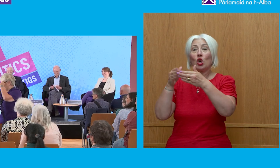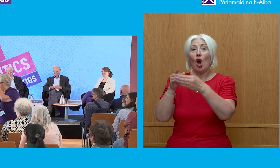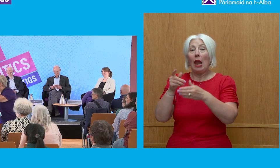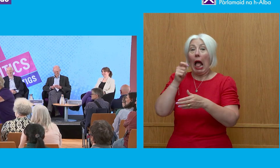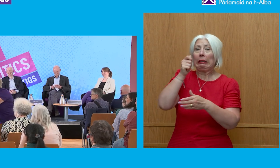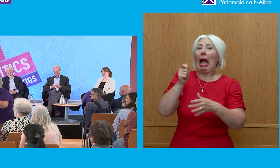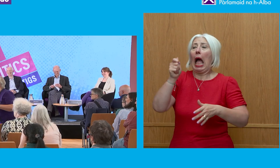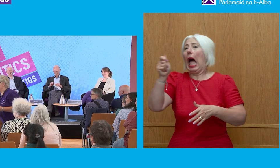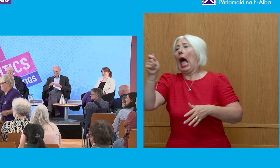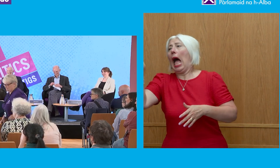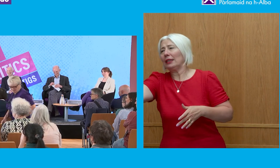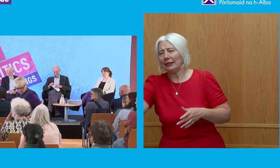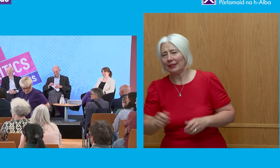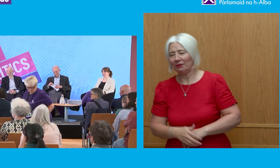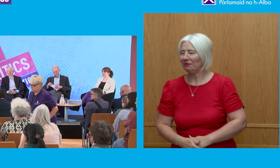to the window.